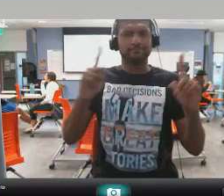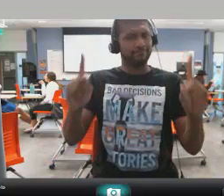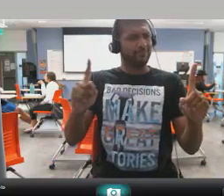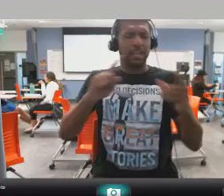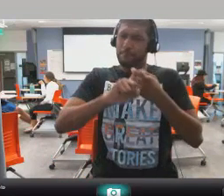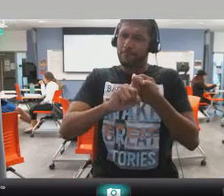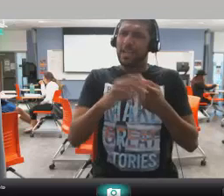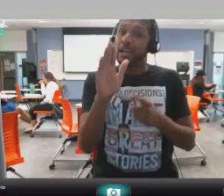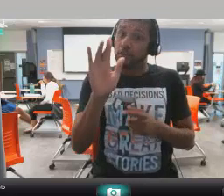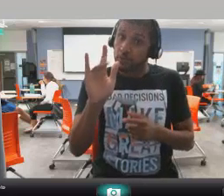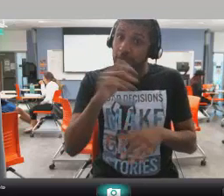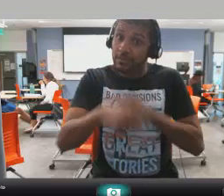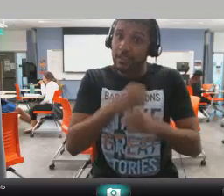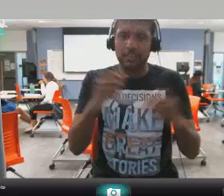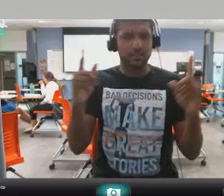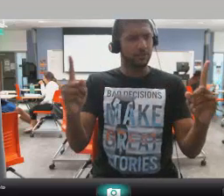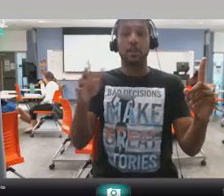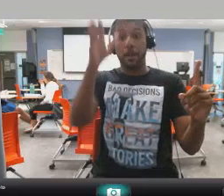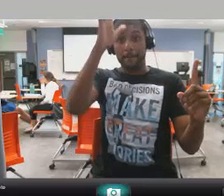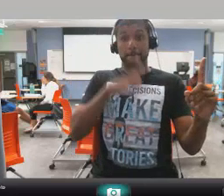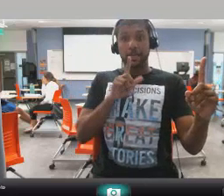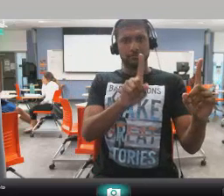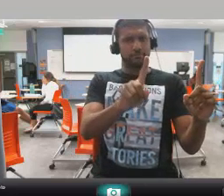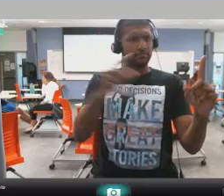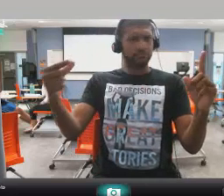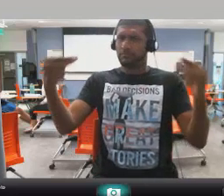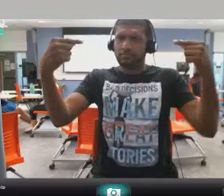25 years, you put a man in between them, fuck that bitch, fuck that bitch.